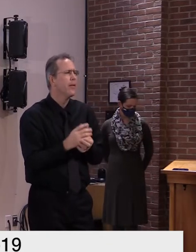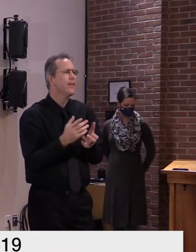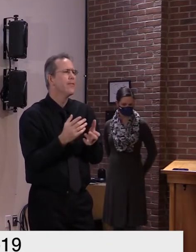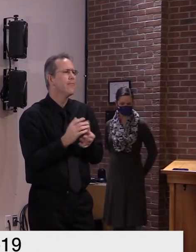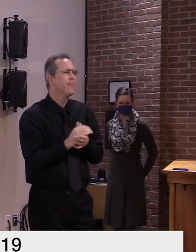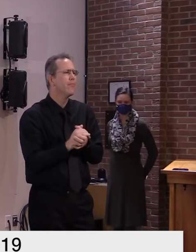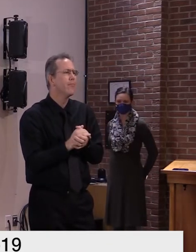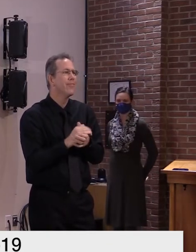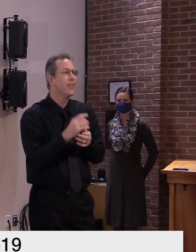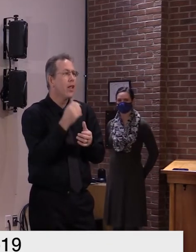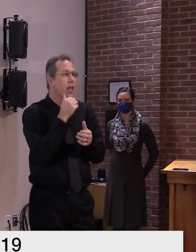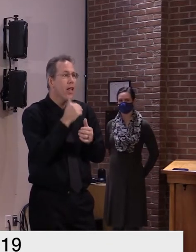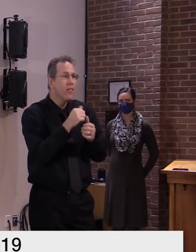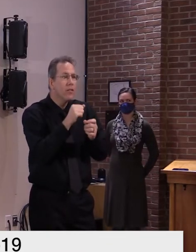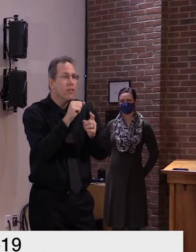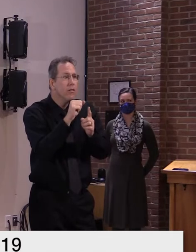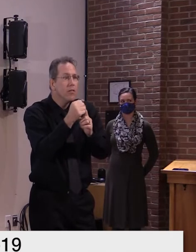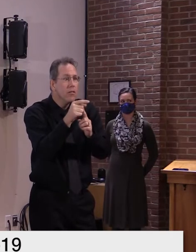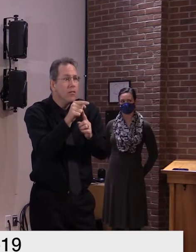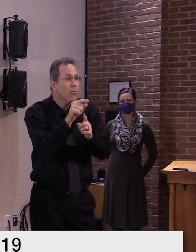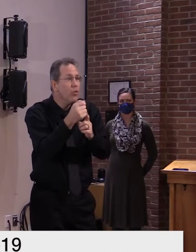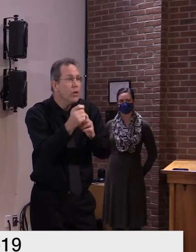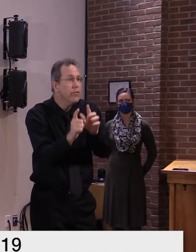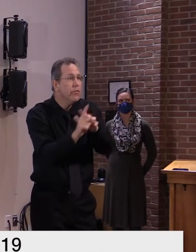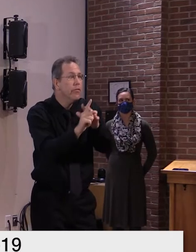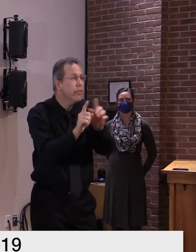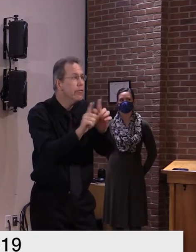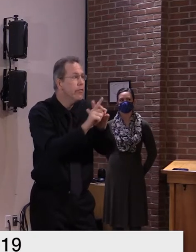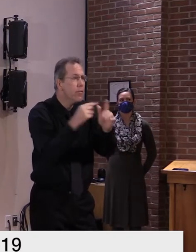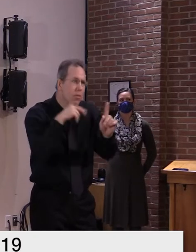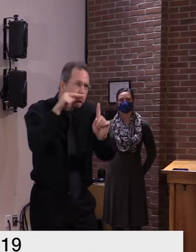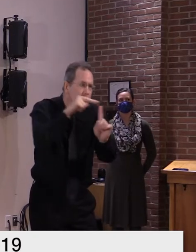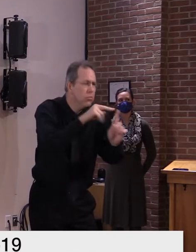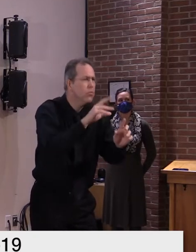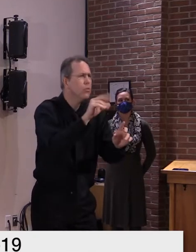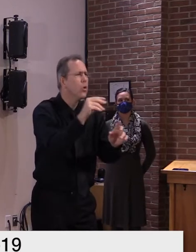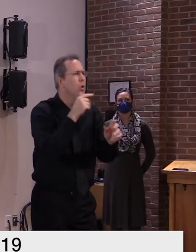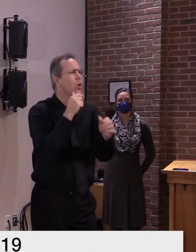be able to robustly report everything that occurs once it's actually in use